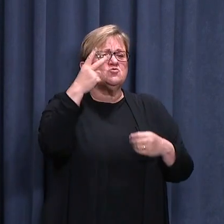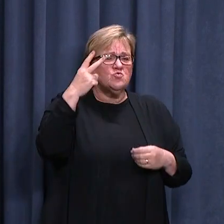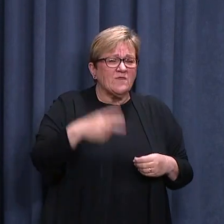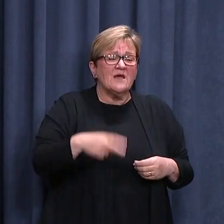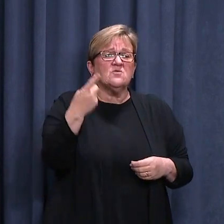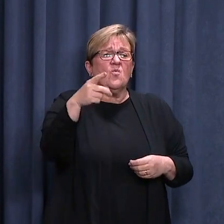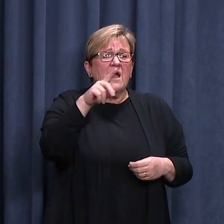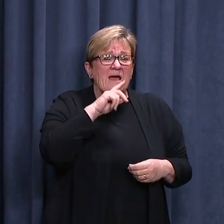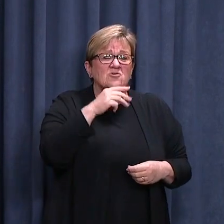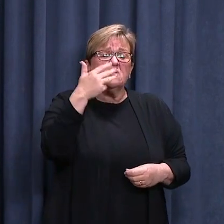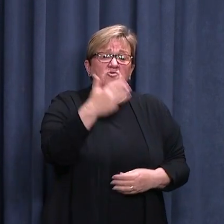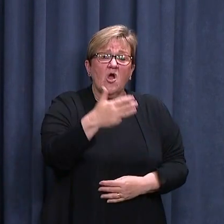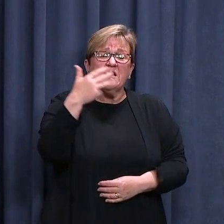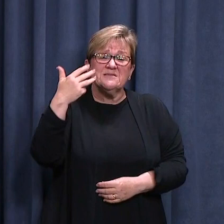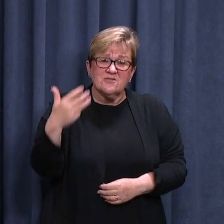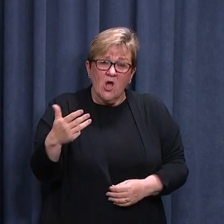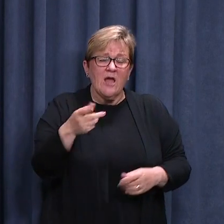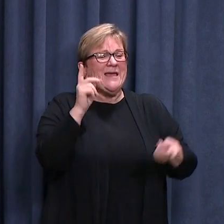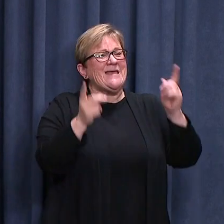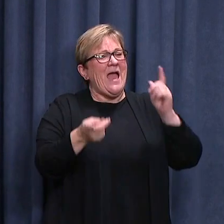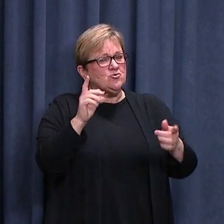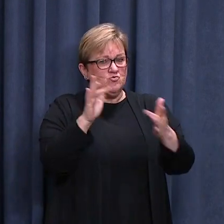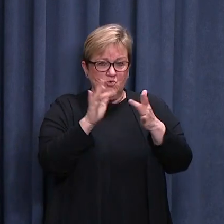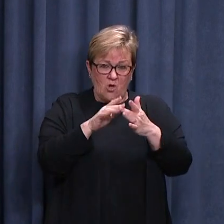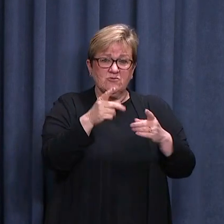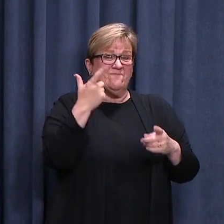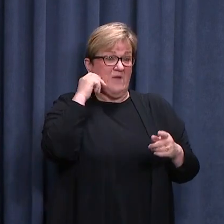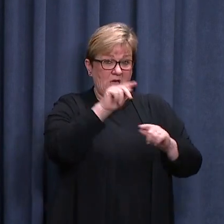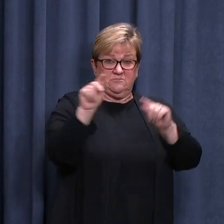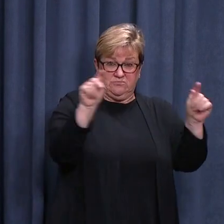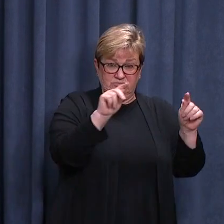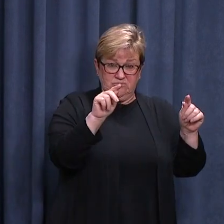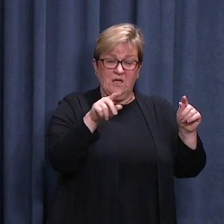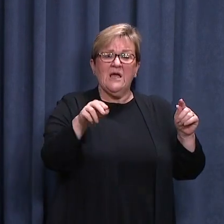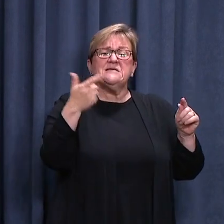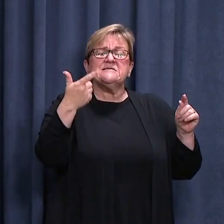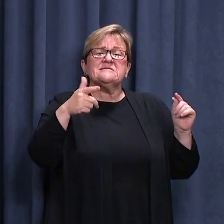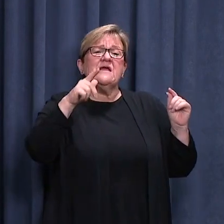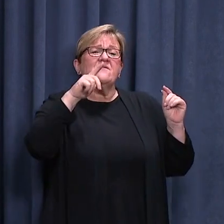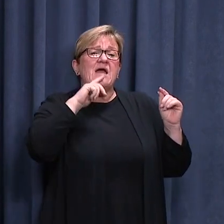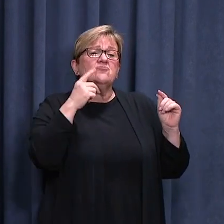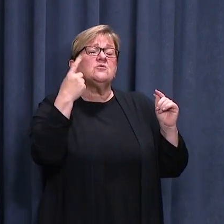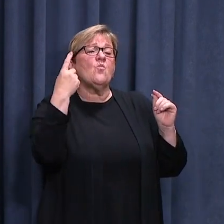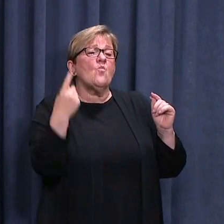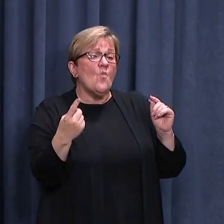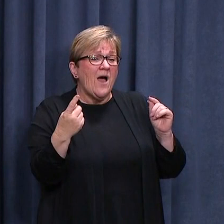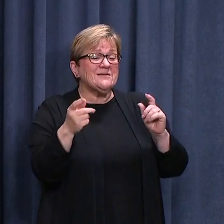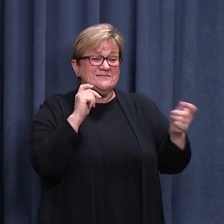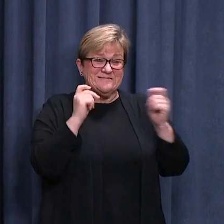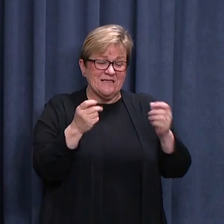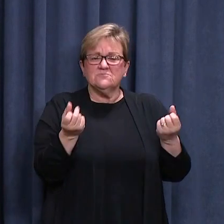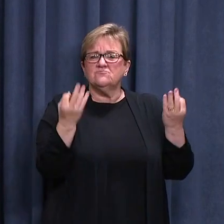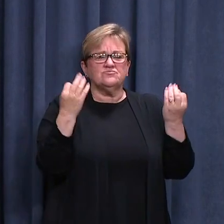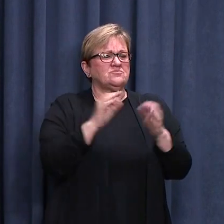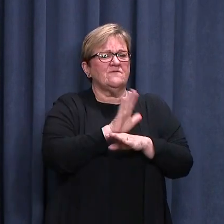,199 casual contacts have been identified, of which 701 have tested